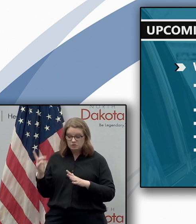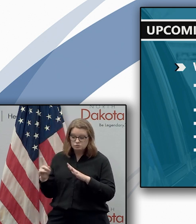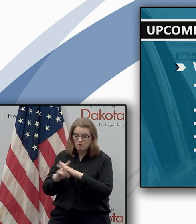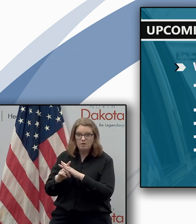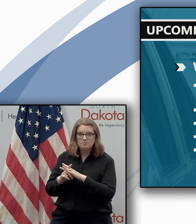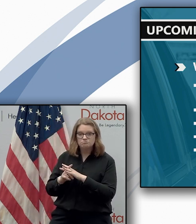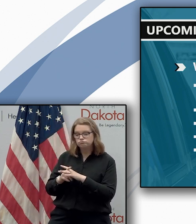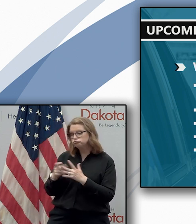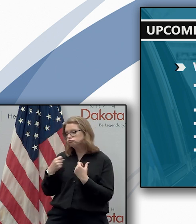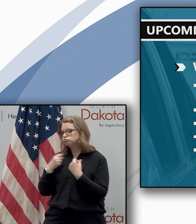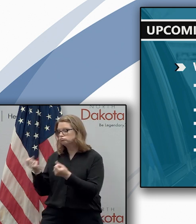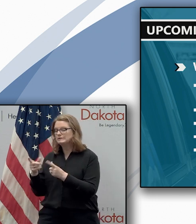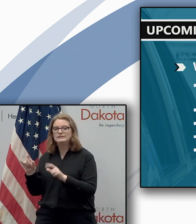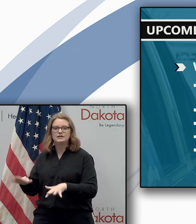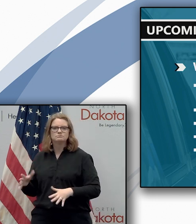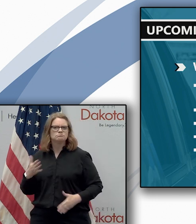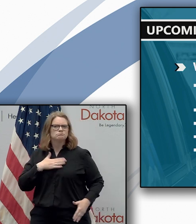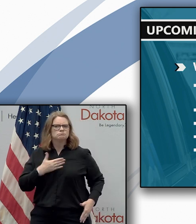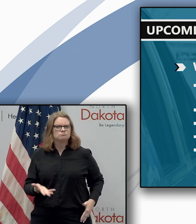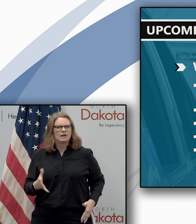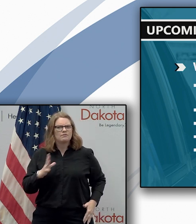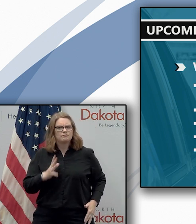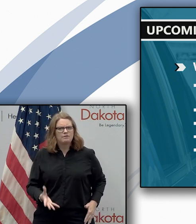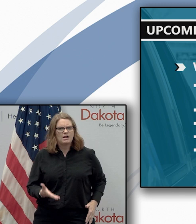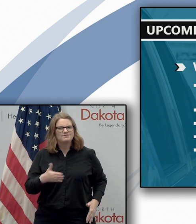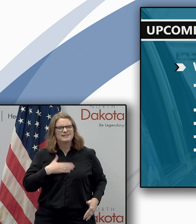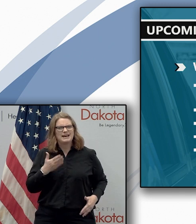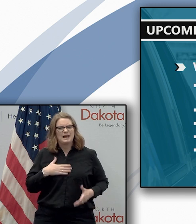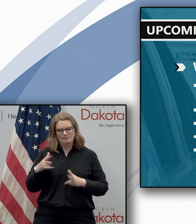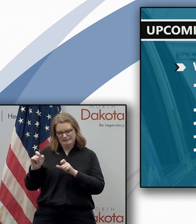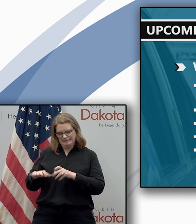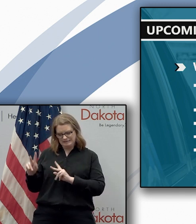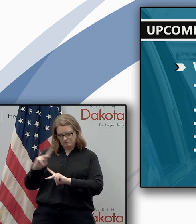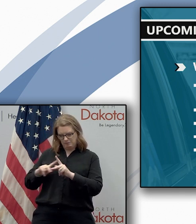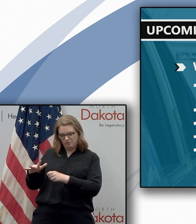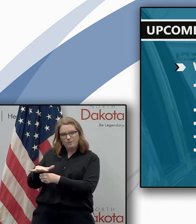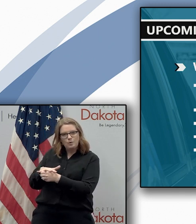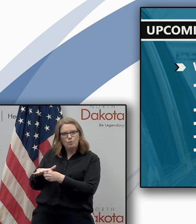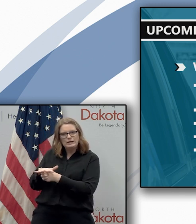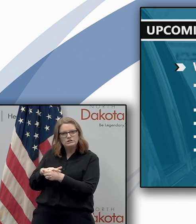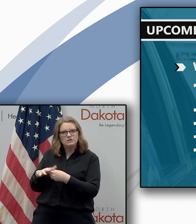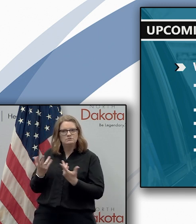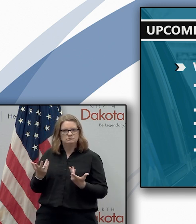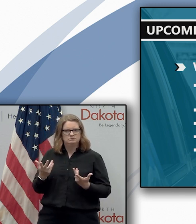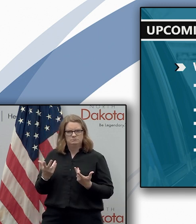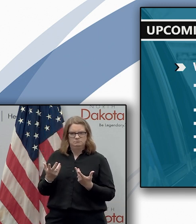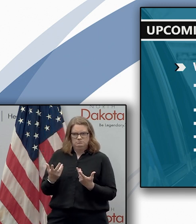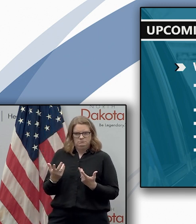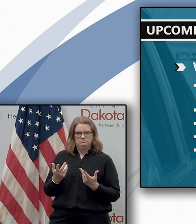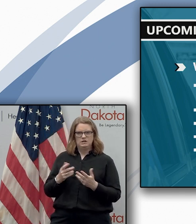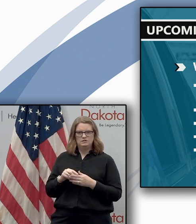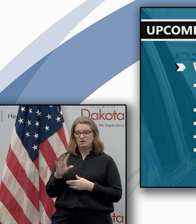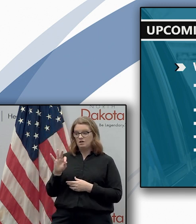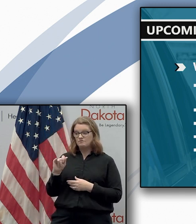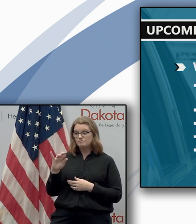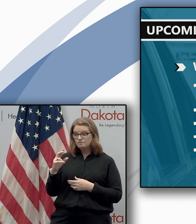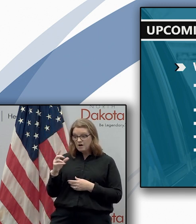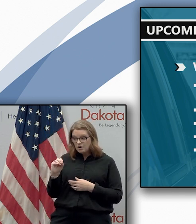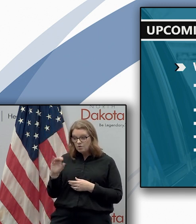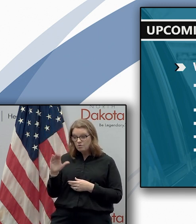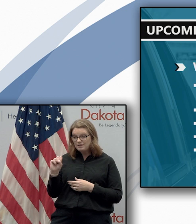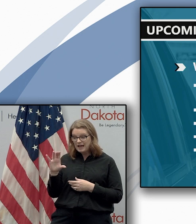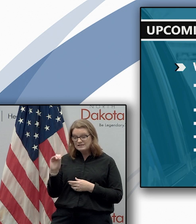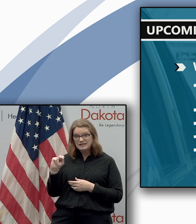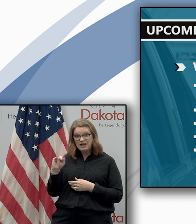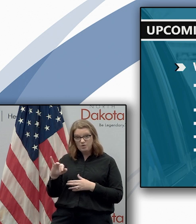to drive in and go for a test because we're happy to test people from the region as well uh so proof of residency being a fargo or a cass county resident